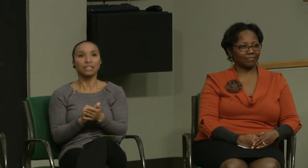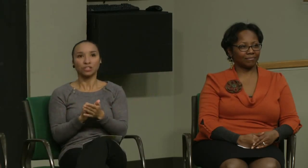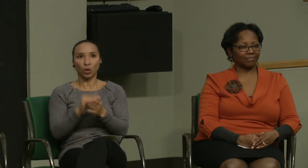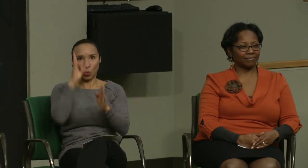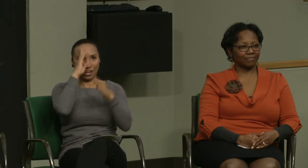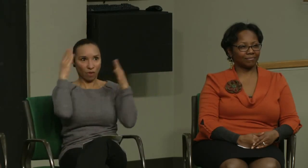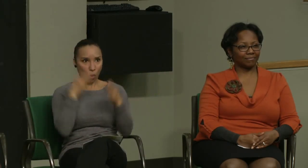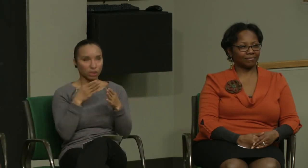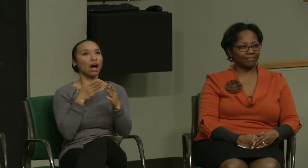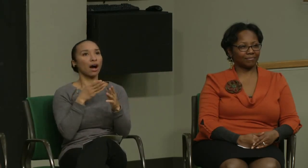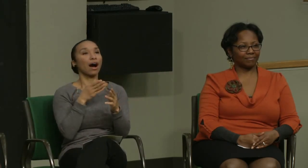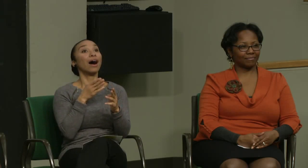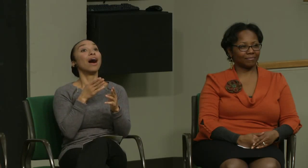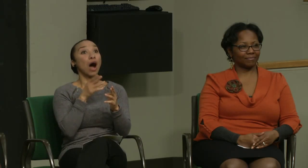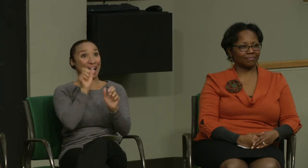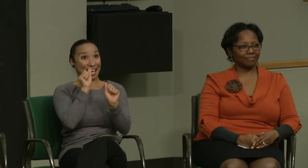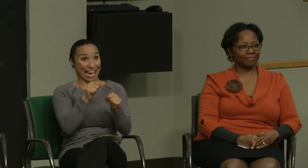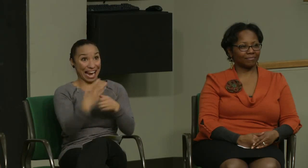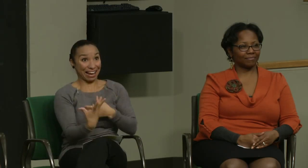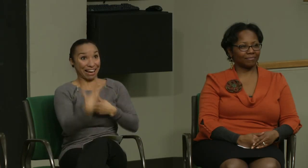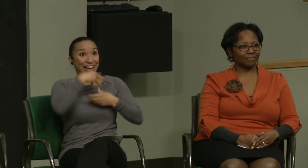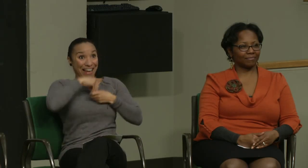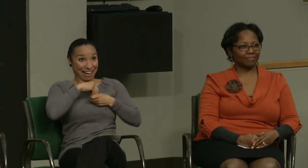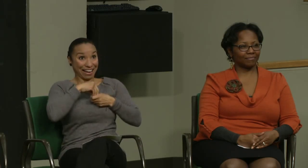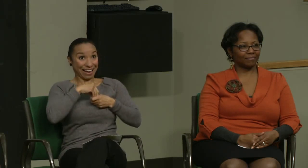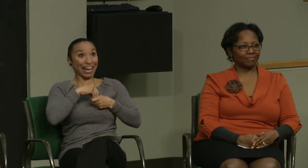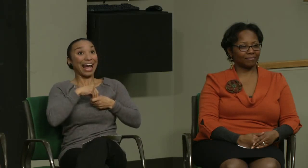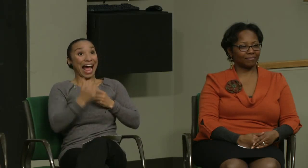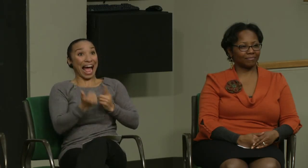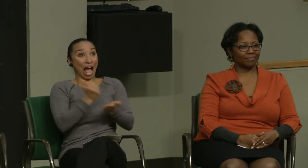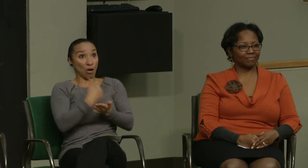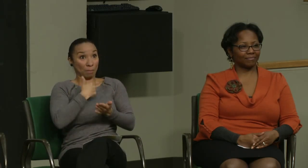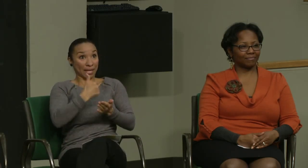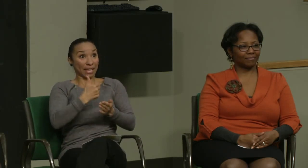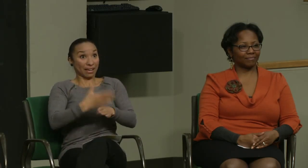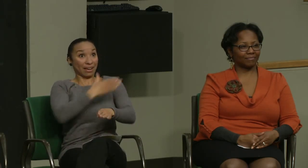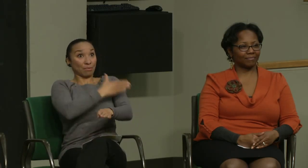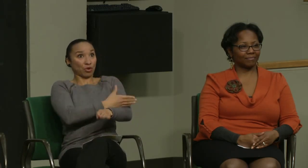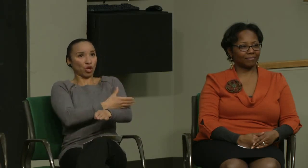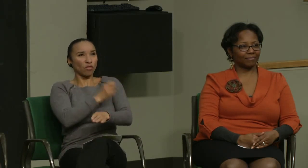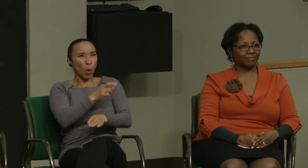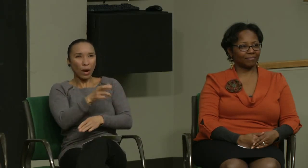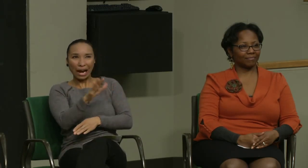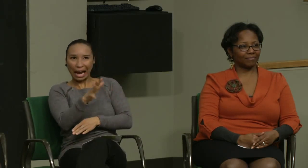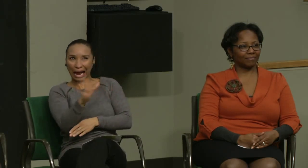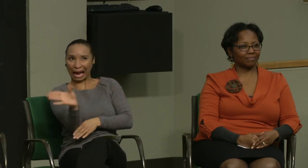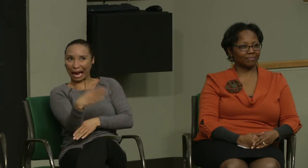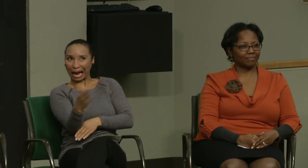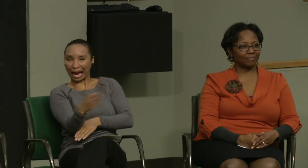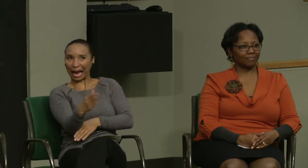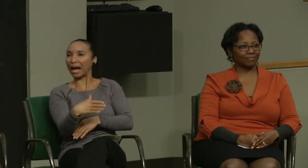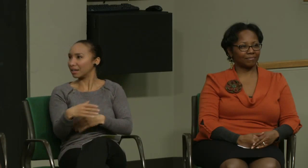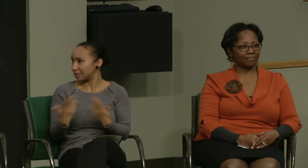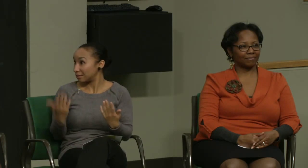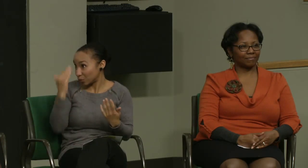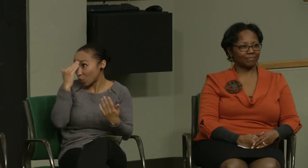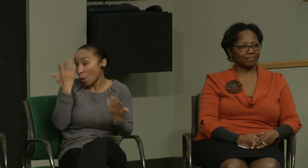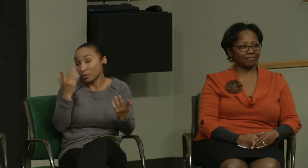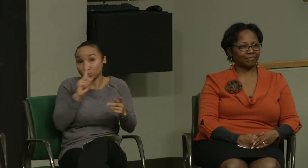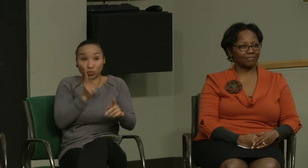know something else you might not want to get but you know think about the pieces that you might be able to get and how it's going to help you with your own personal development pick